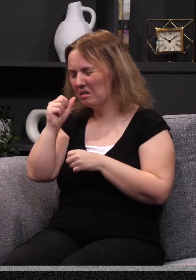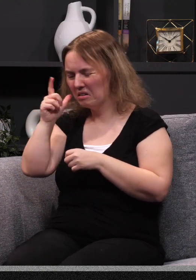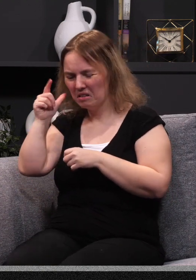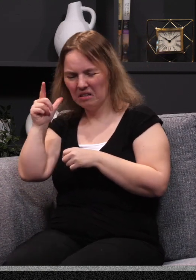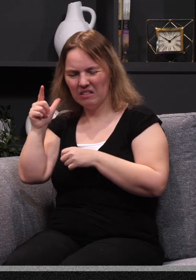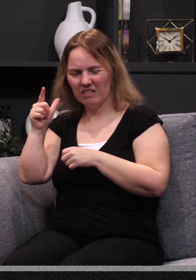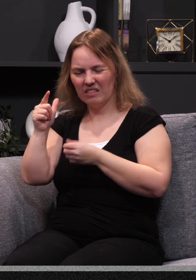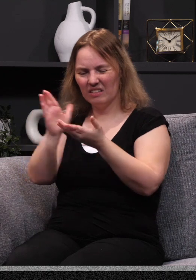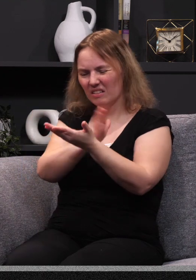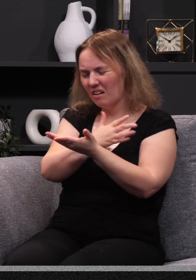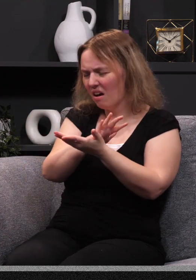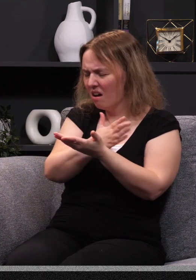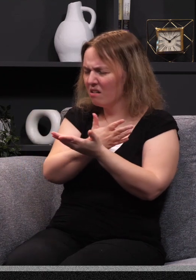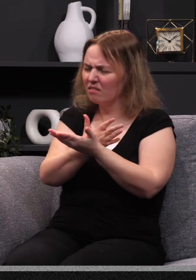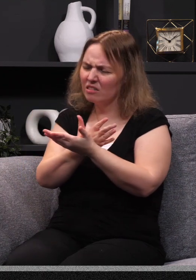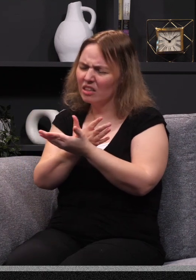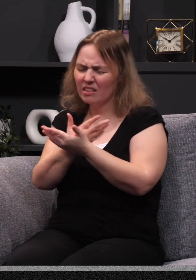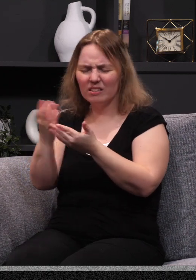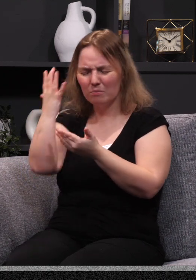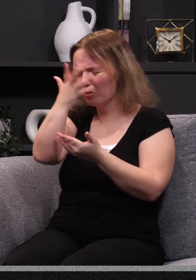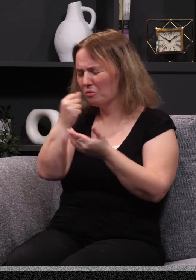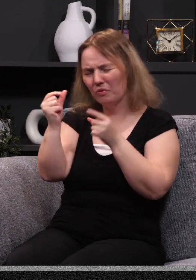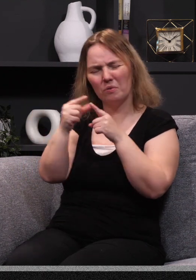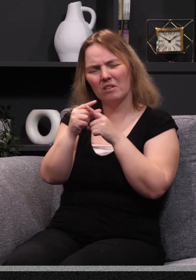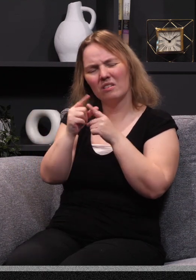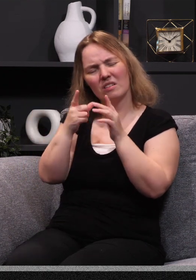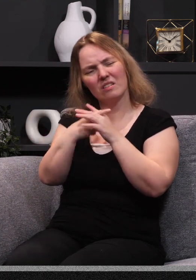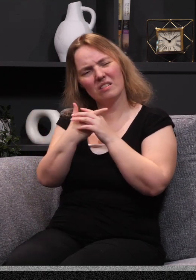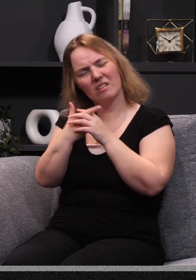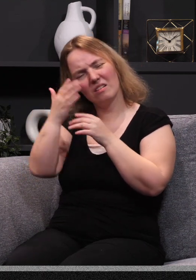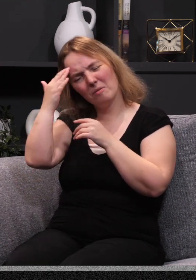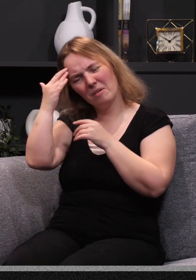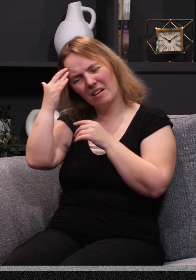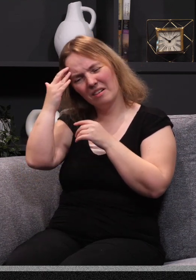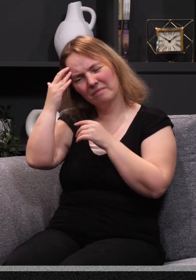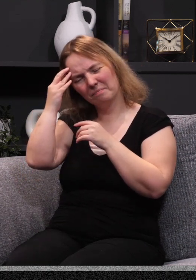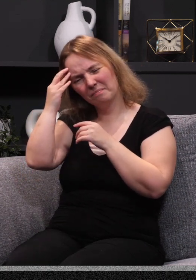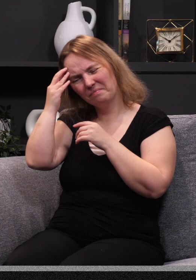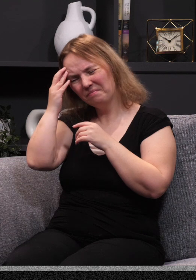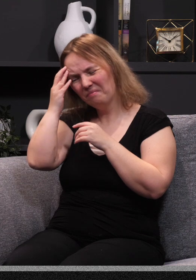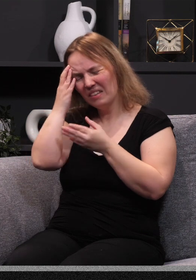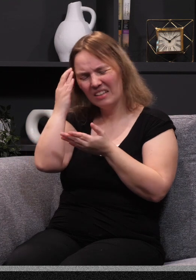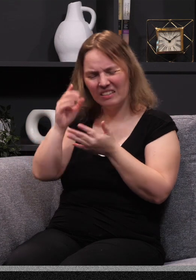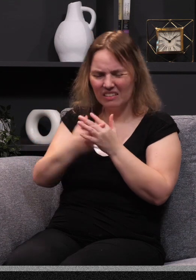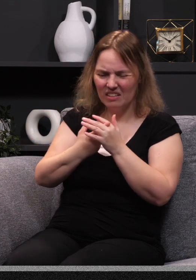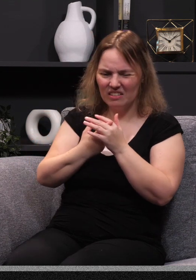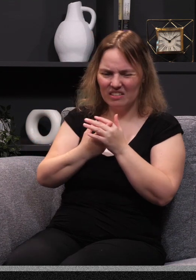song began to formulate in my mind. And these beautiful words, he said, and I had no paper, so he said, I just